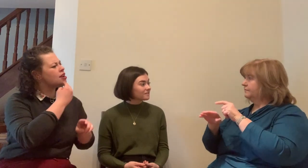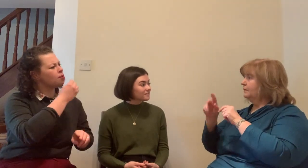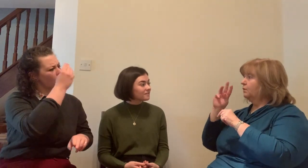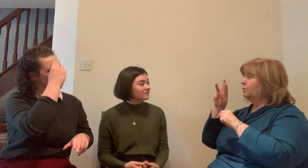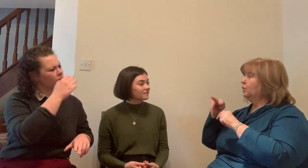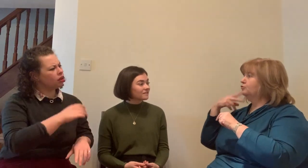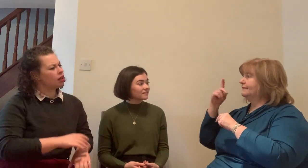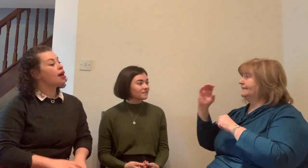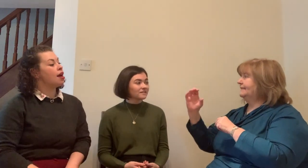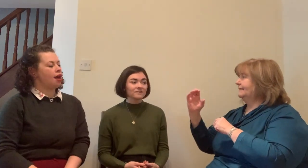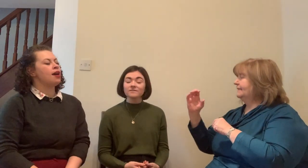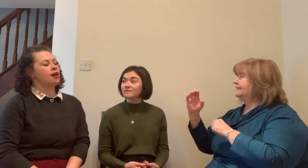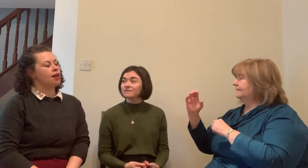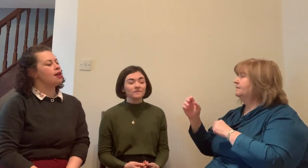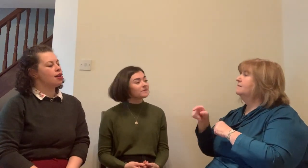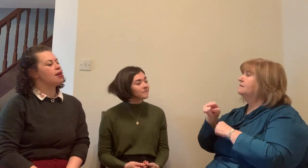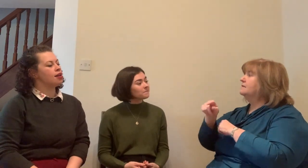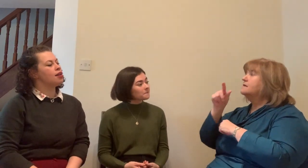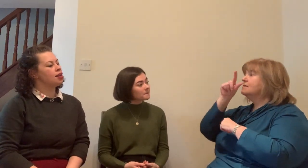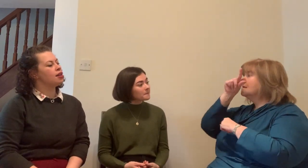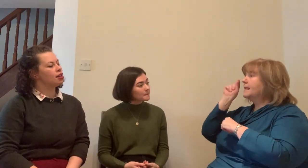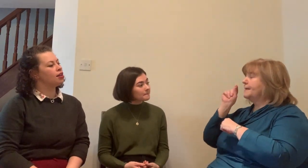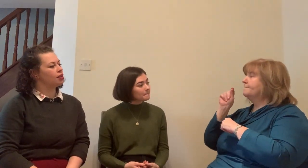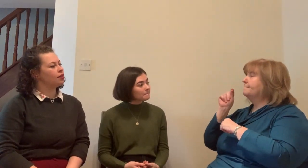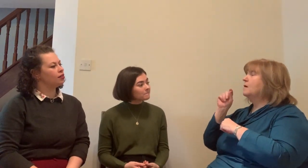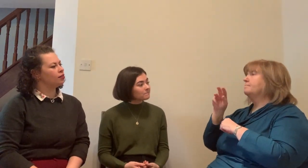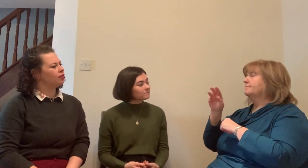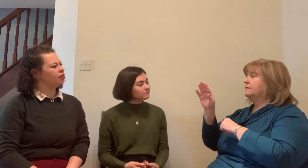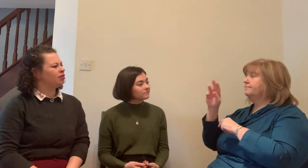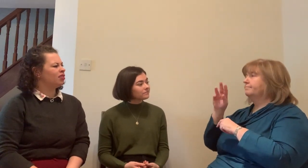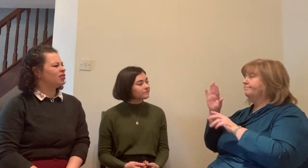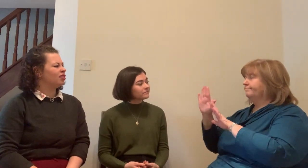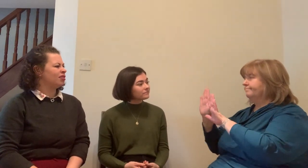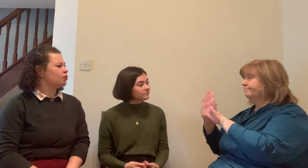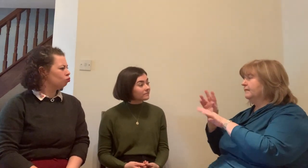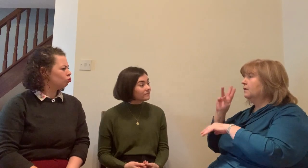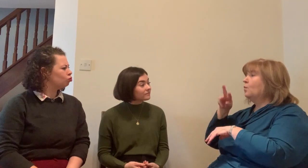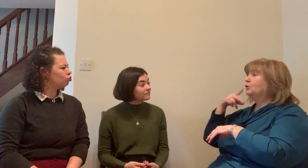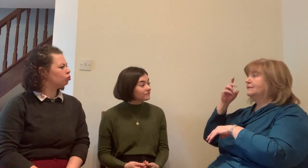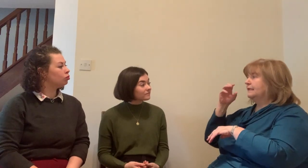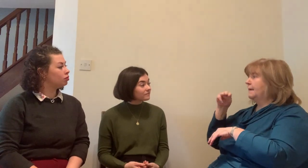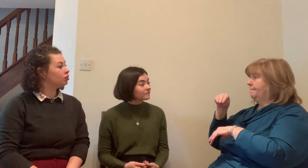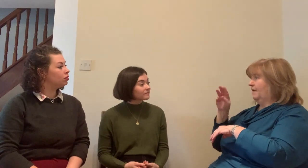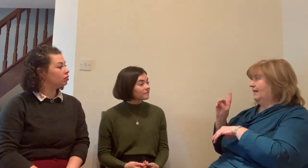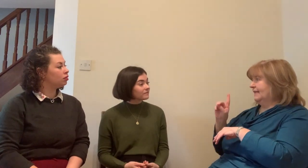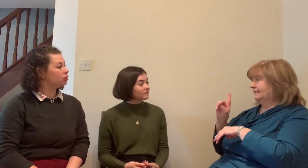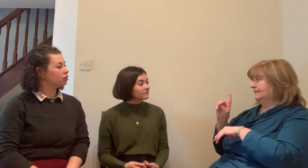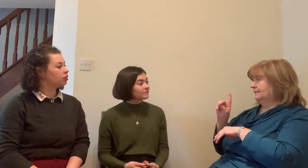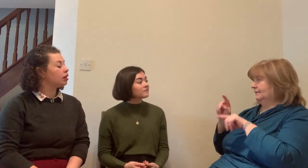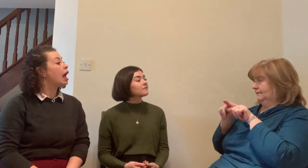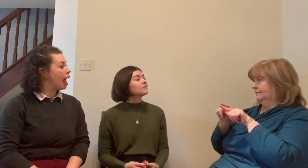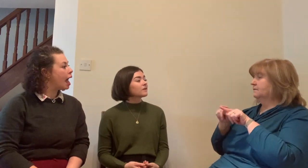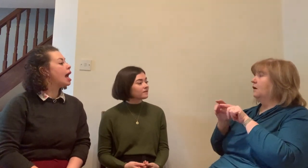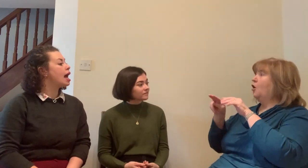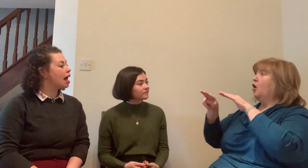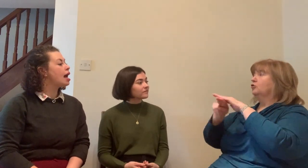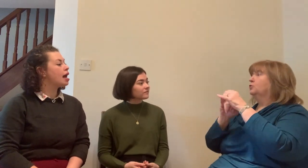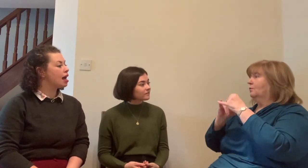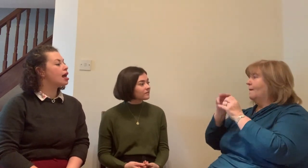deaf interpreters have had the same experience as you? Yes. Do you think that's possible? do. I do. I think many, many have had that experience but I